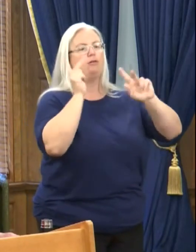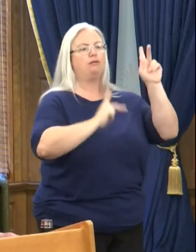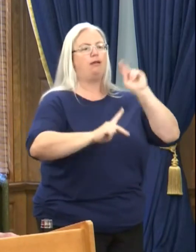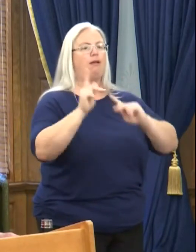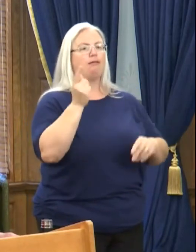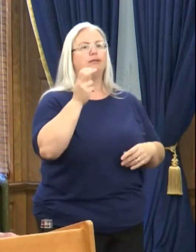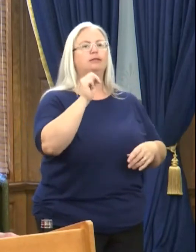our kids.